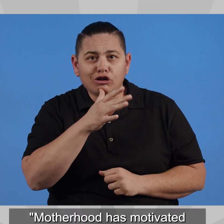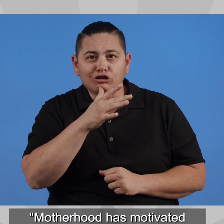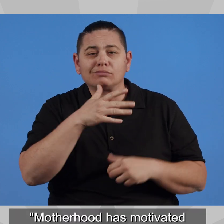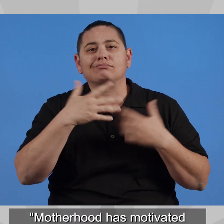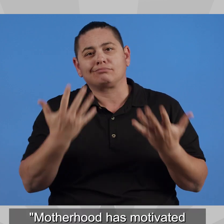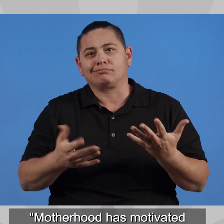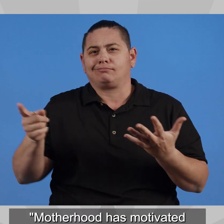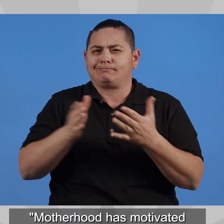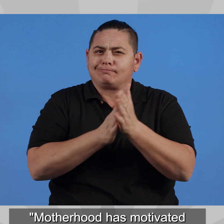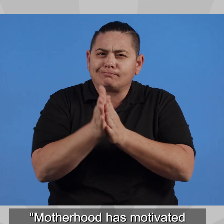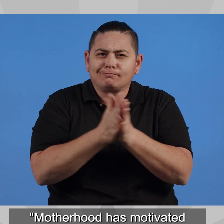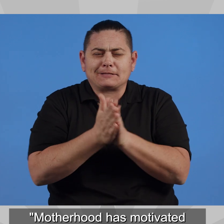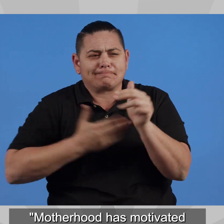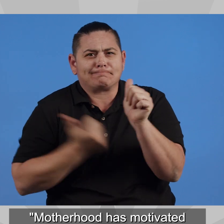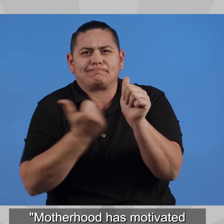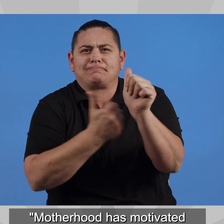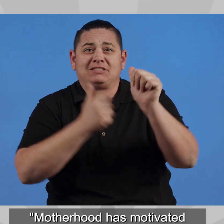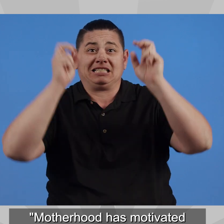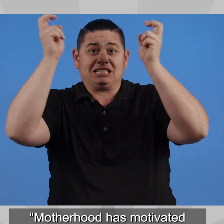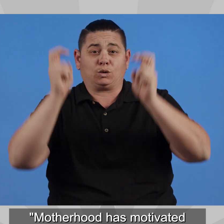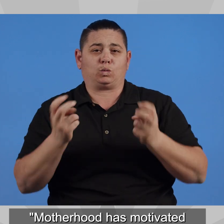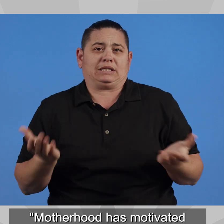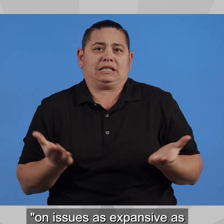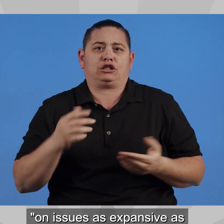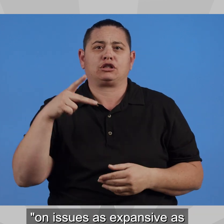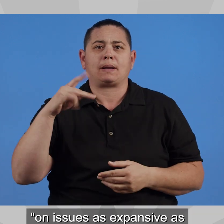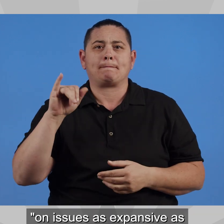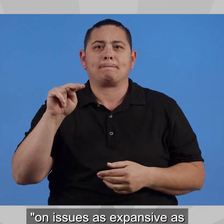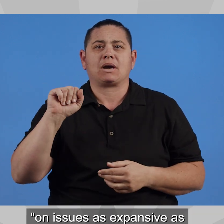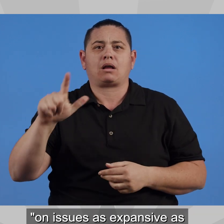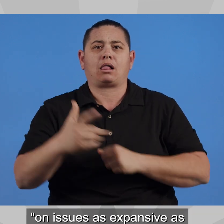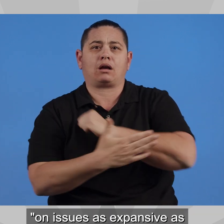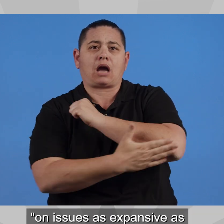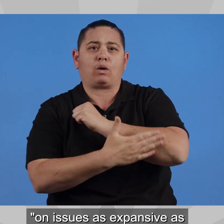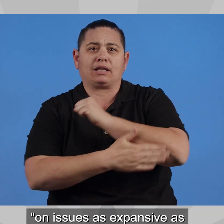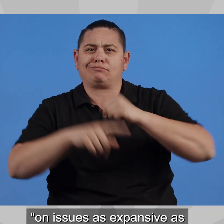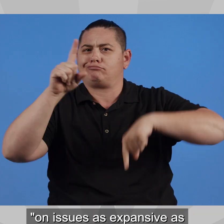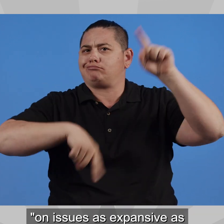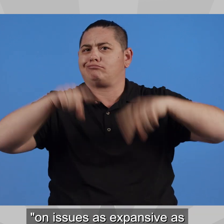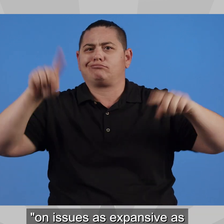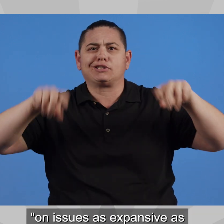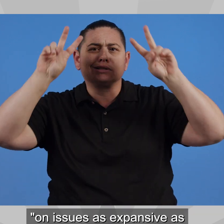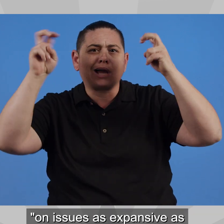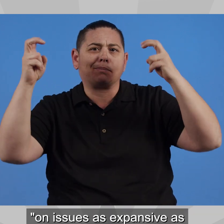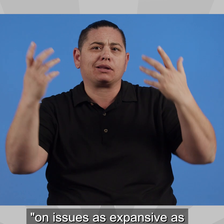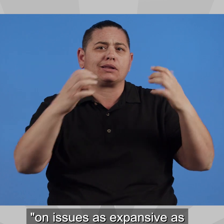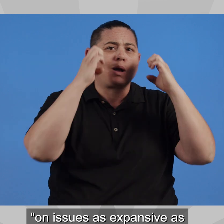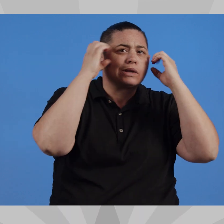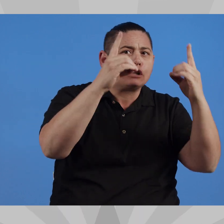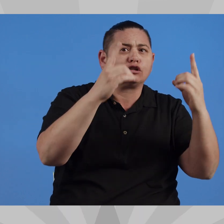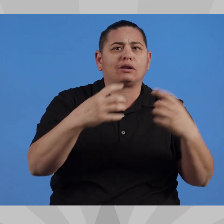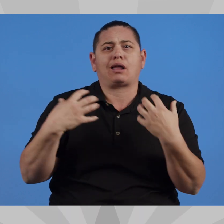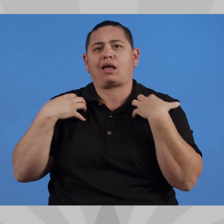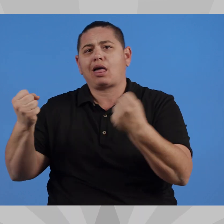Motherhood has motivated Justine's crusade in Pinal County on issues as expansive as education to health care.